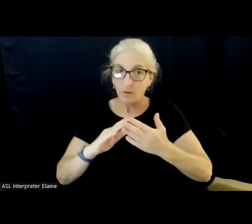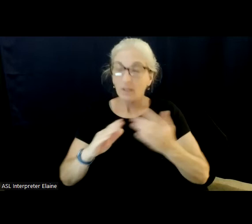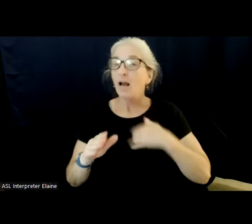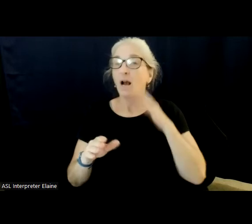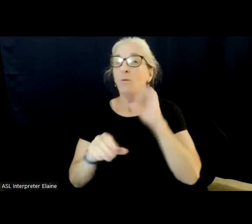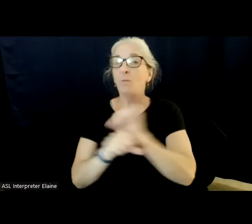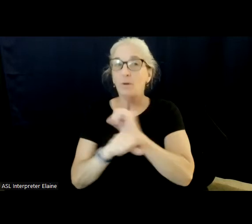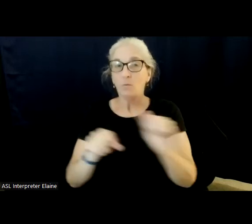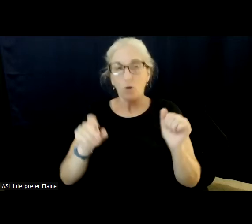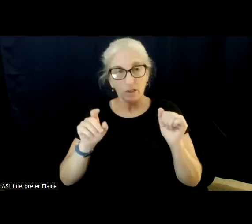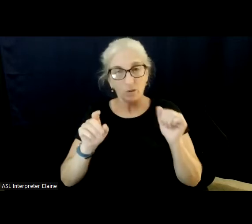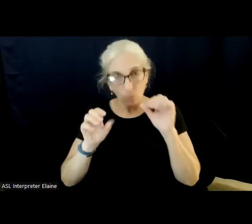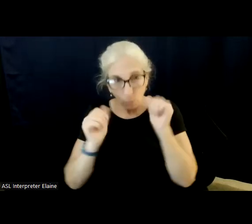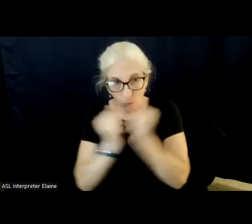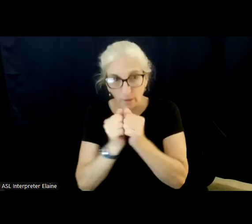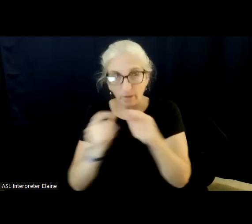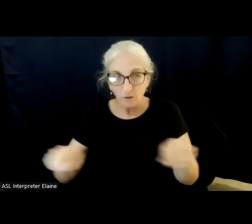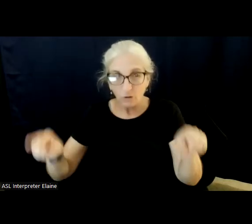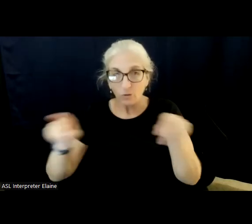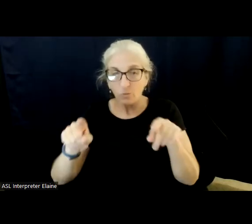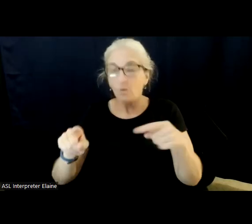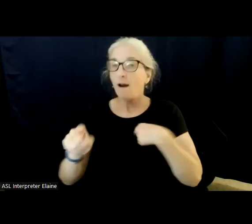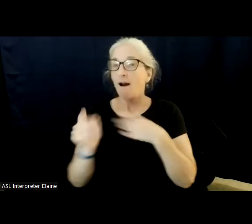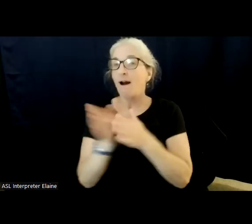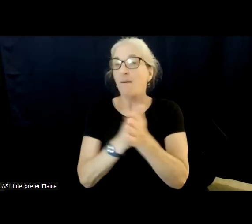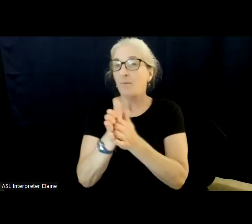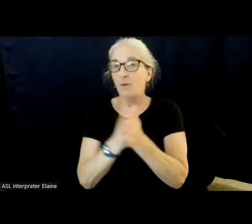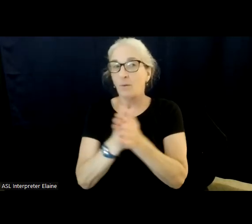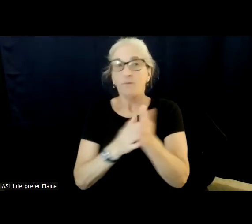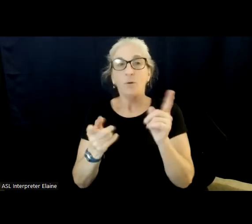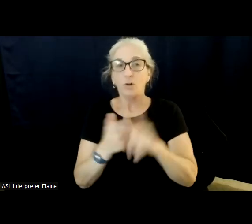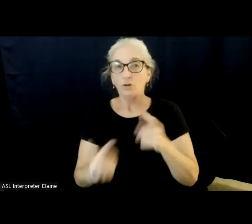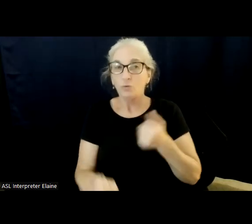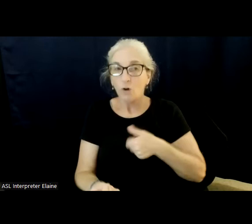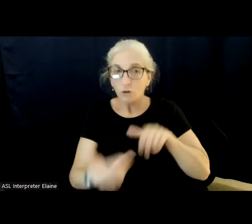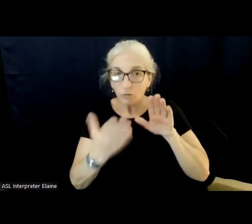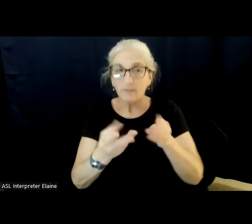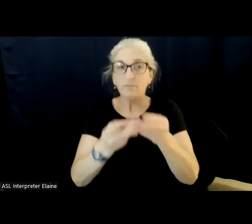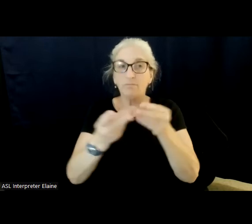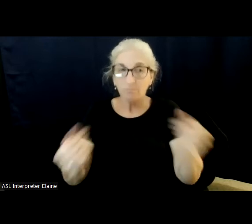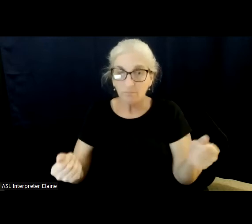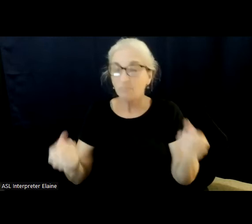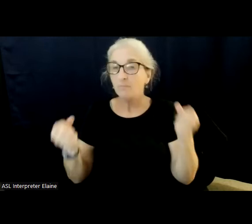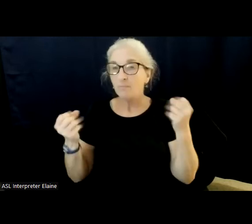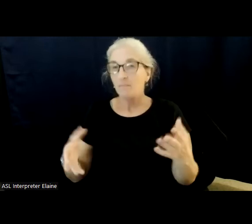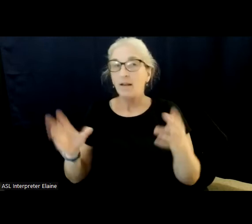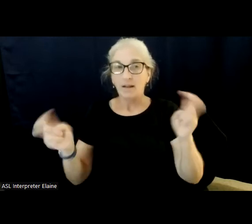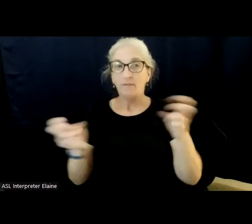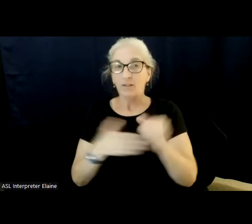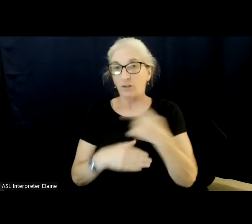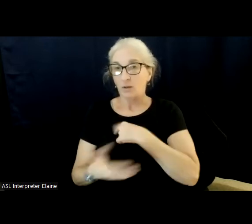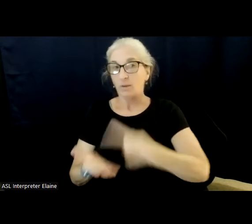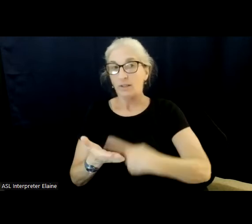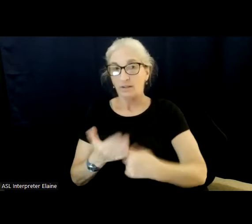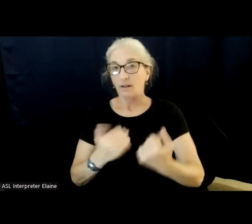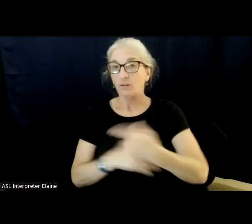And I really much am looking forward to addressing a lot of the issues that we talked about today and making sure that your